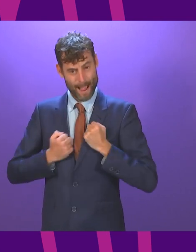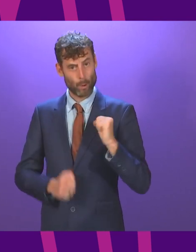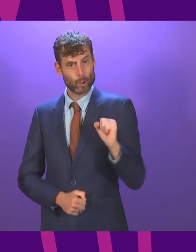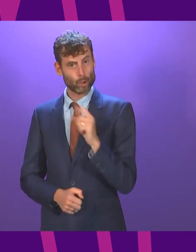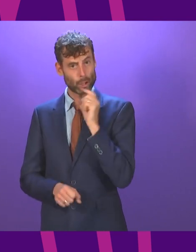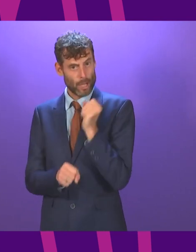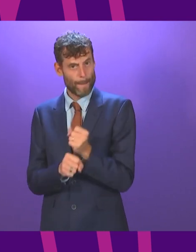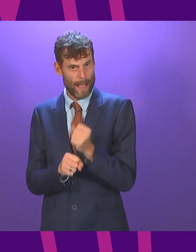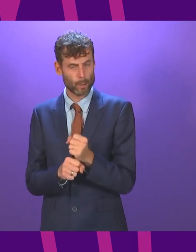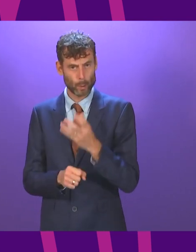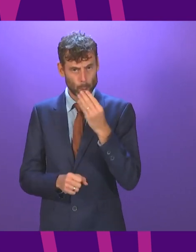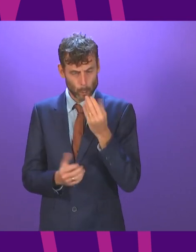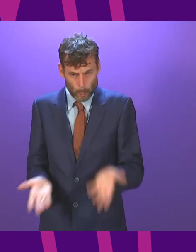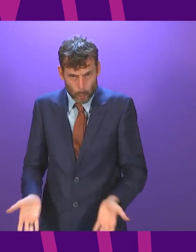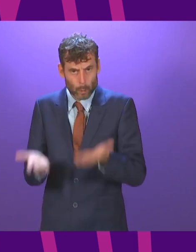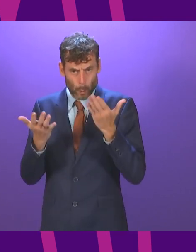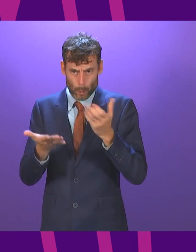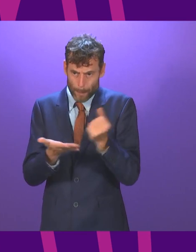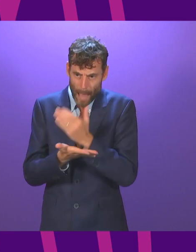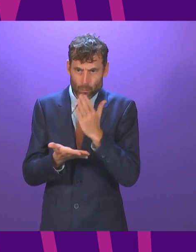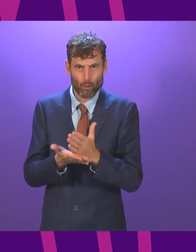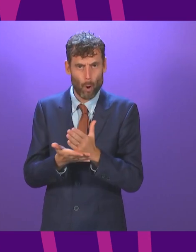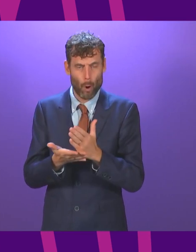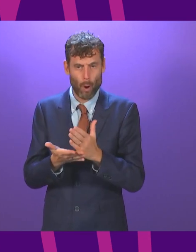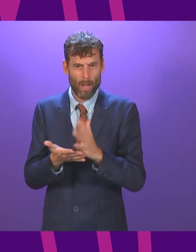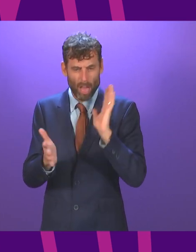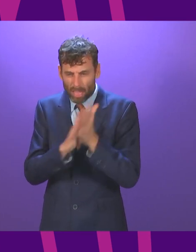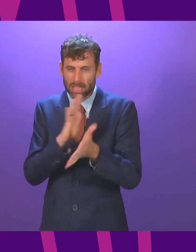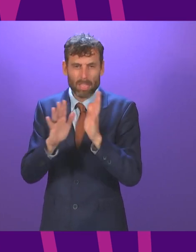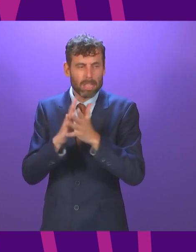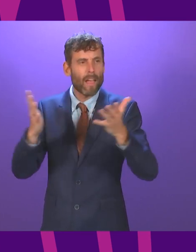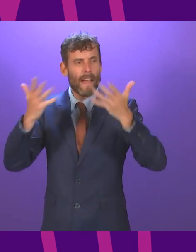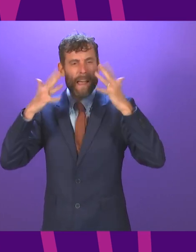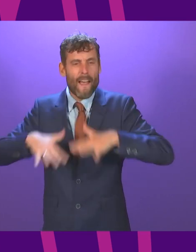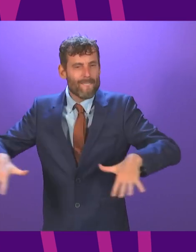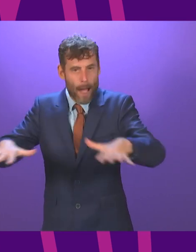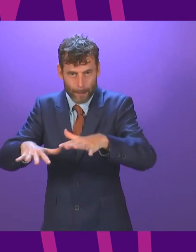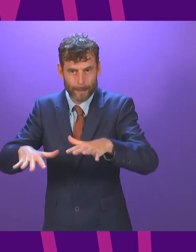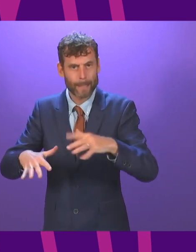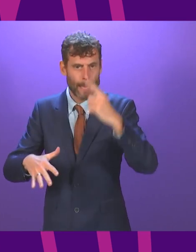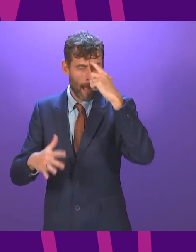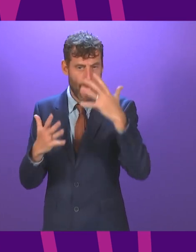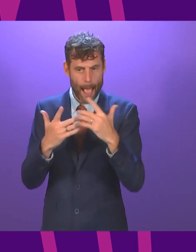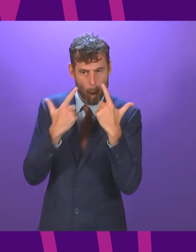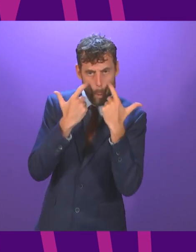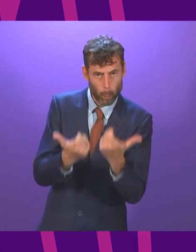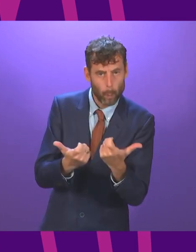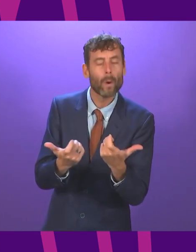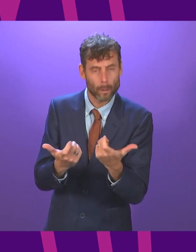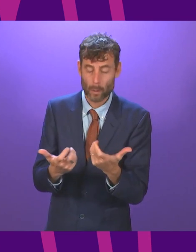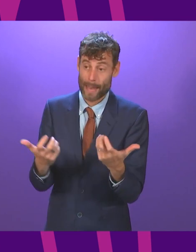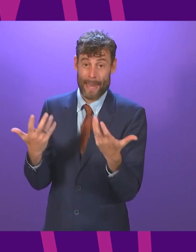transition to a greener society how will this cooperation deal further our collective fight promote